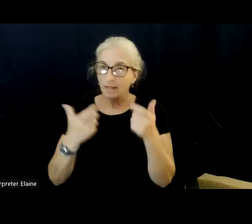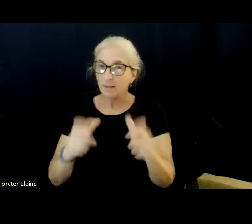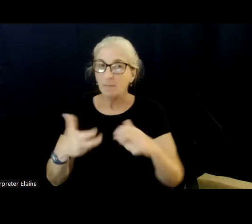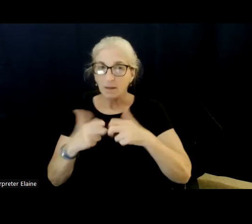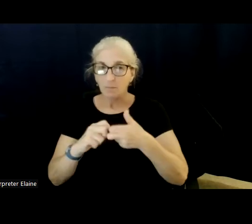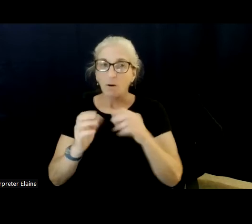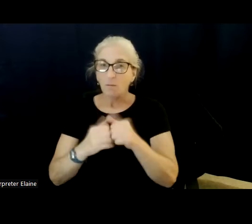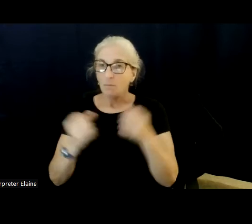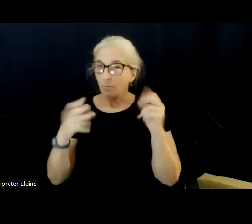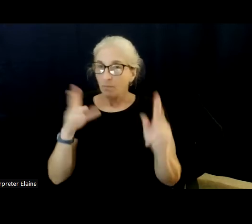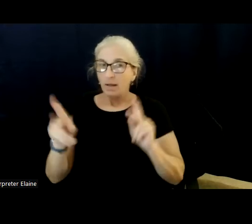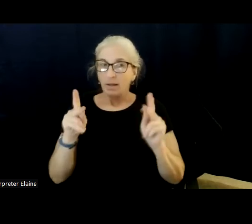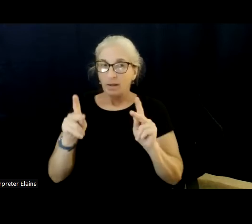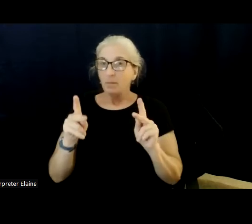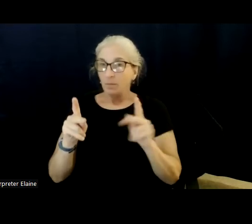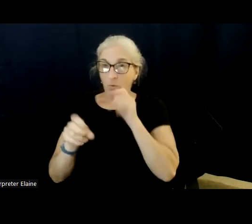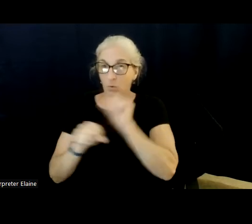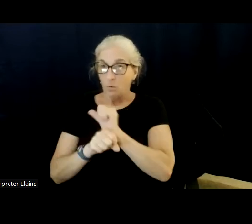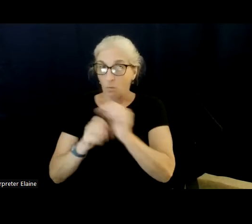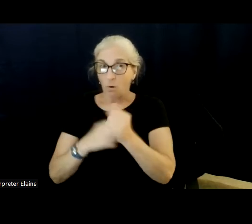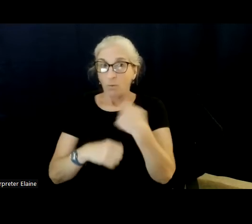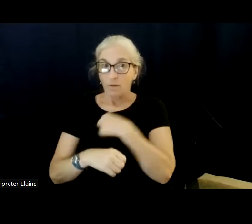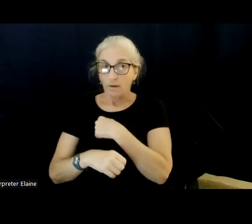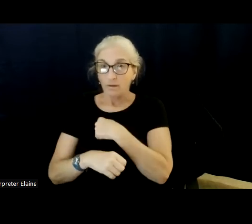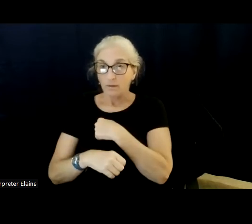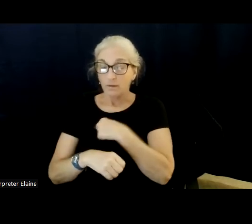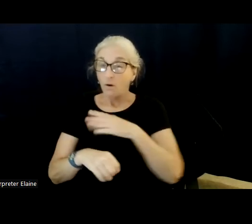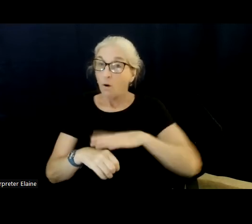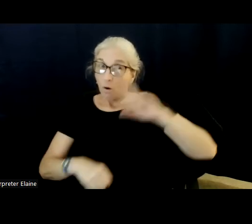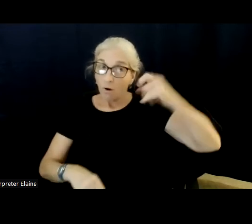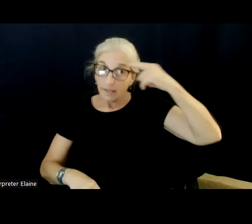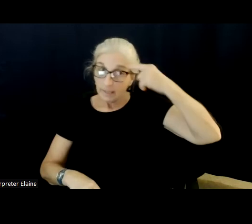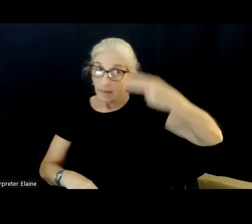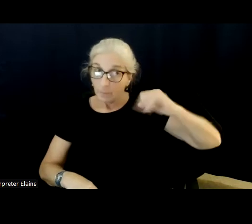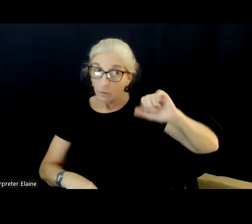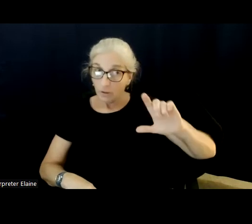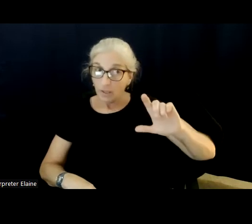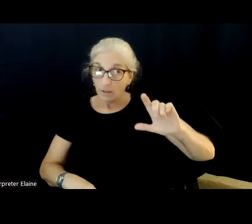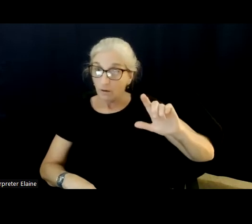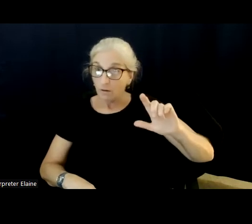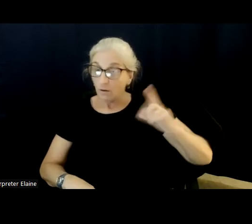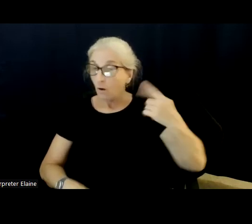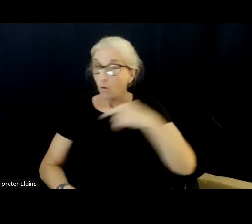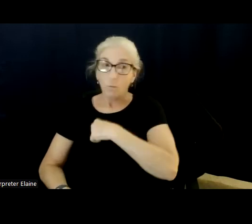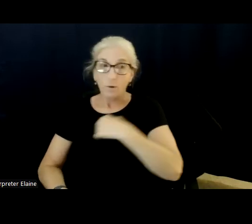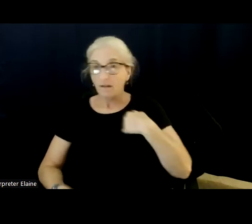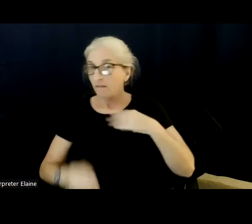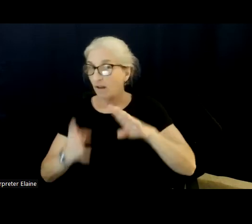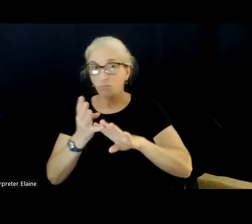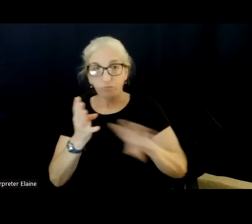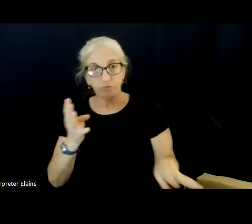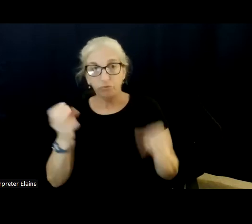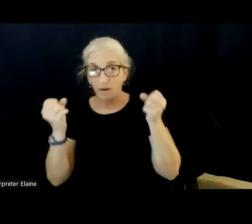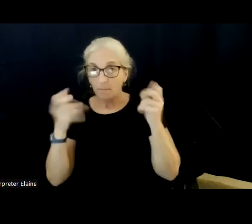folks that we work with. On the Hill, we've had a whole string of different